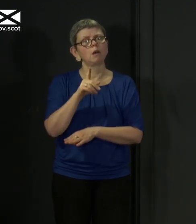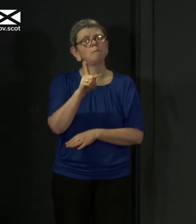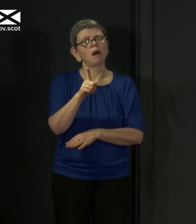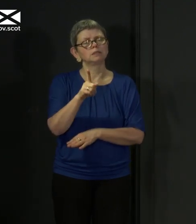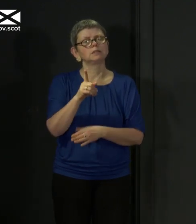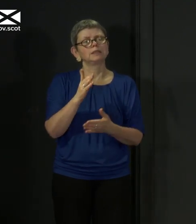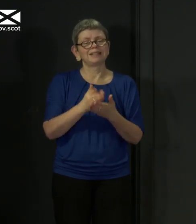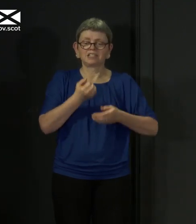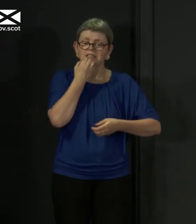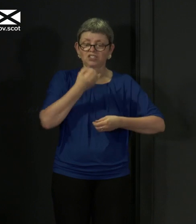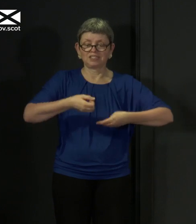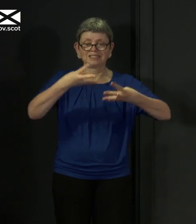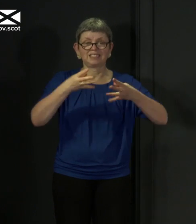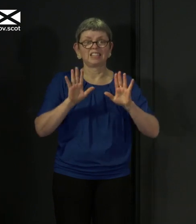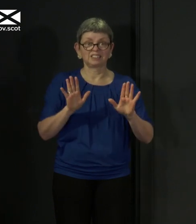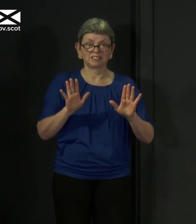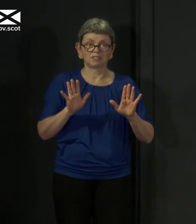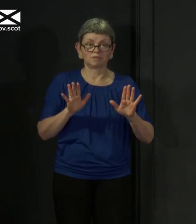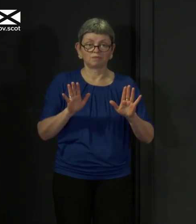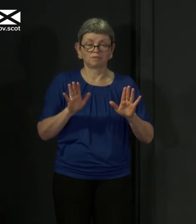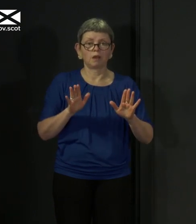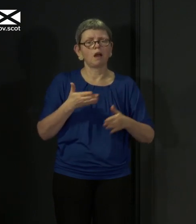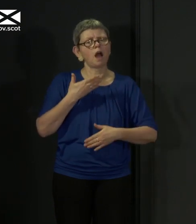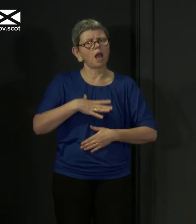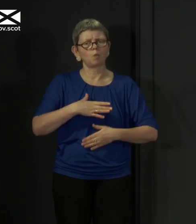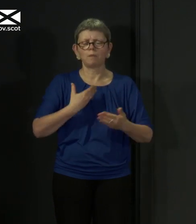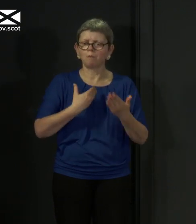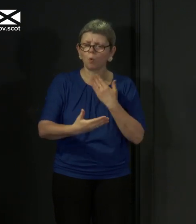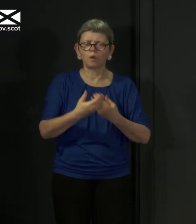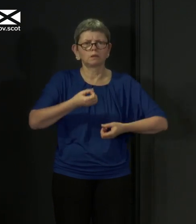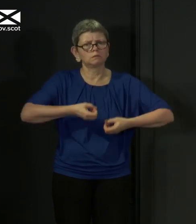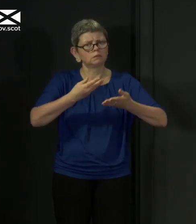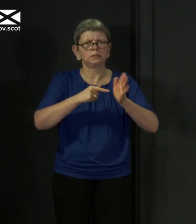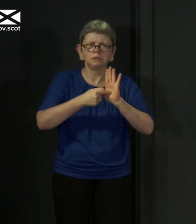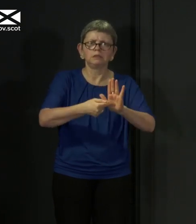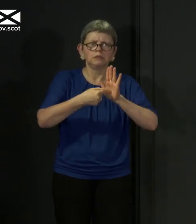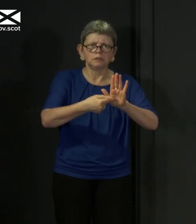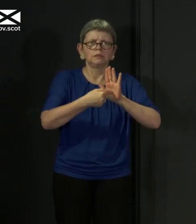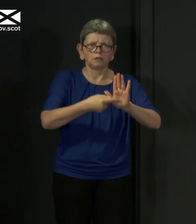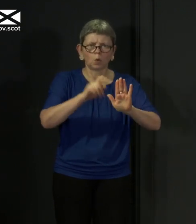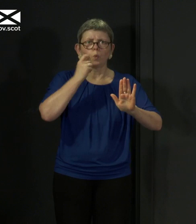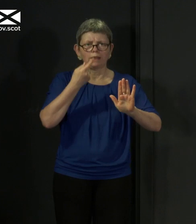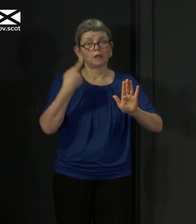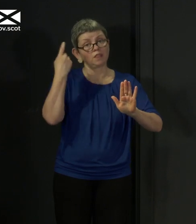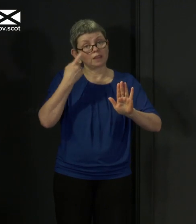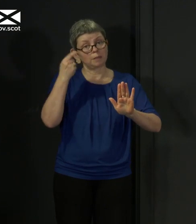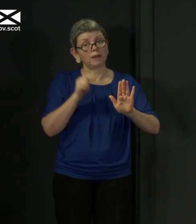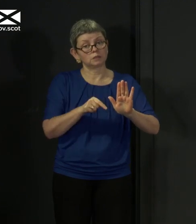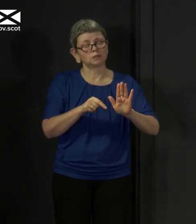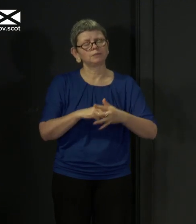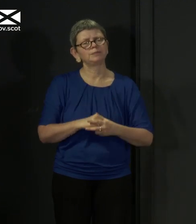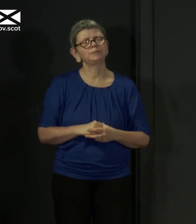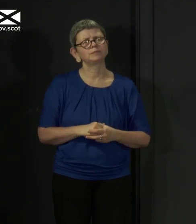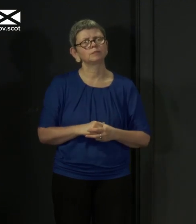On the point of statistics generally, I always want us to be publishing more if we can, and we will continue on an ongoing basis to consider that. I would point to